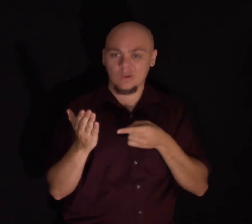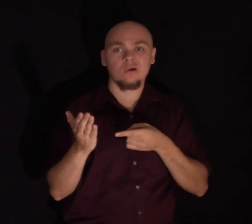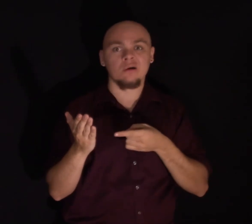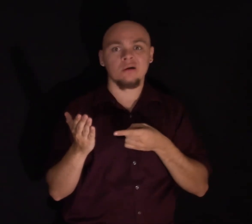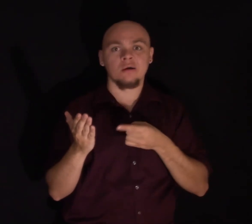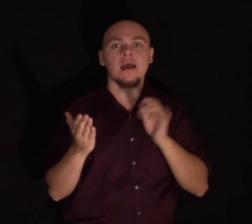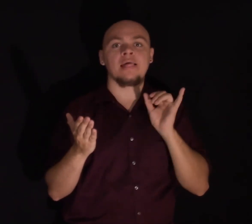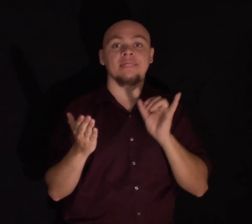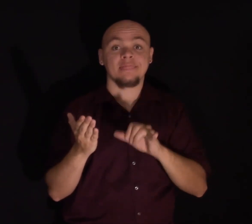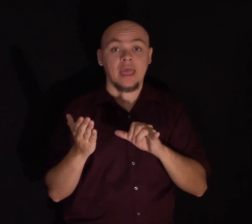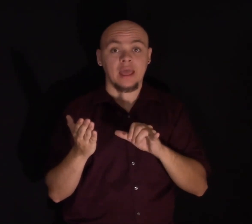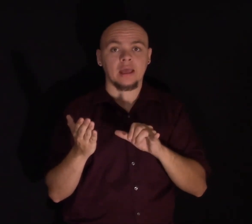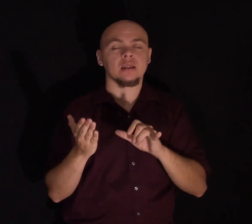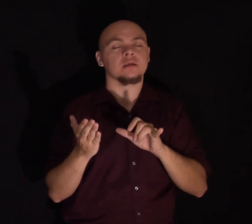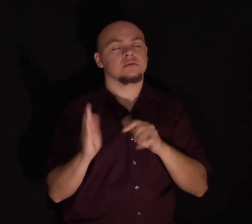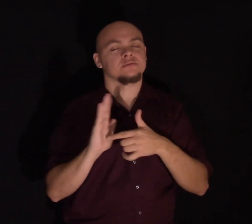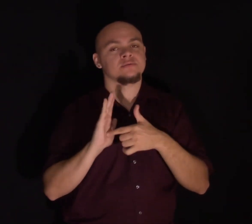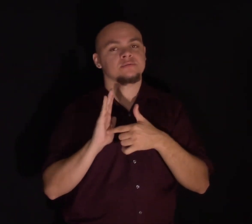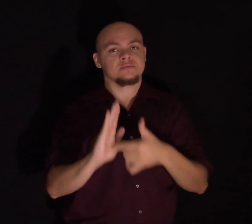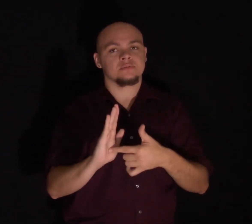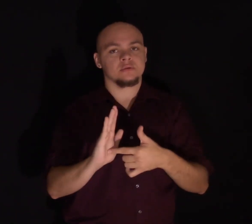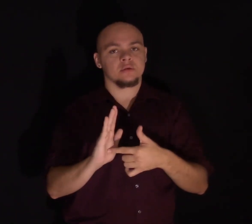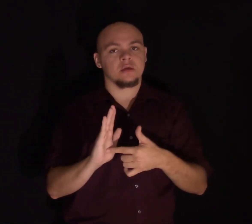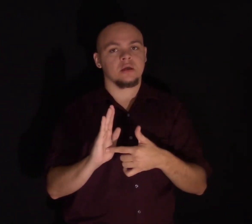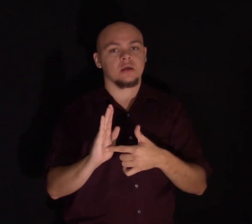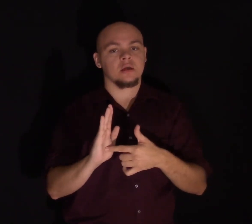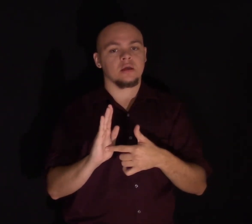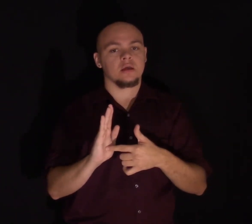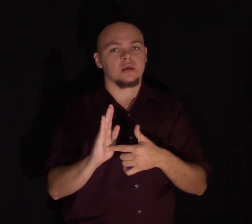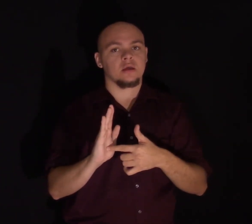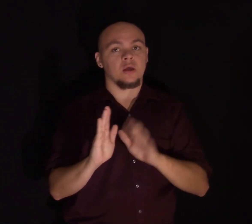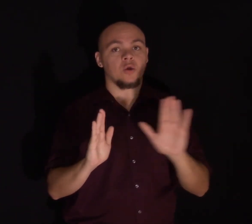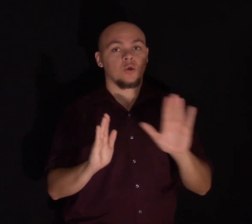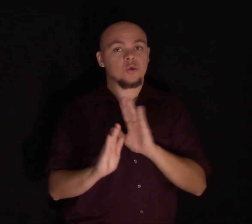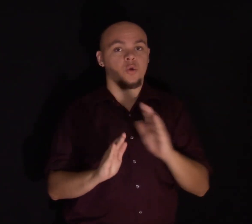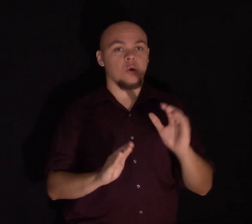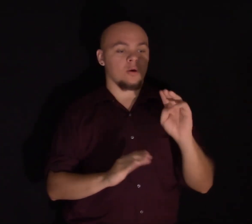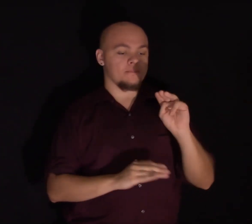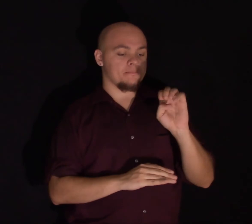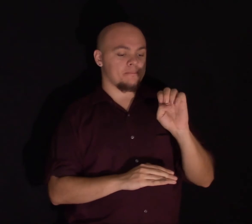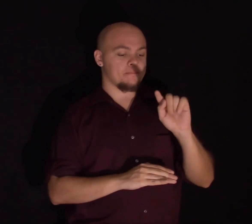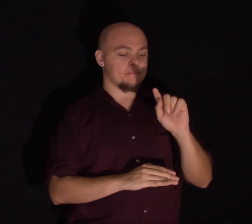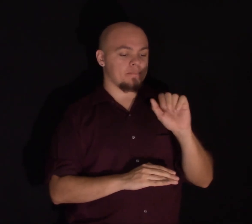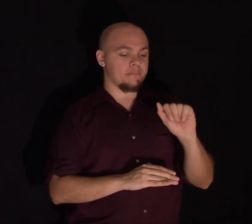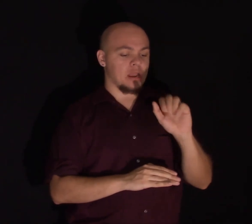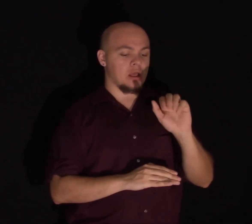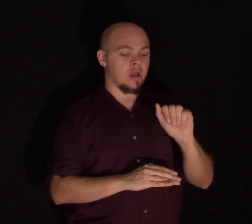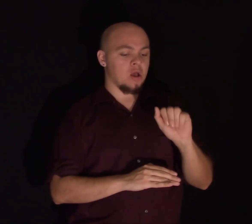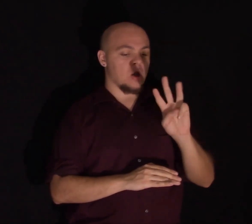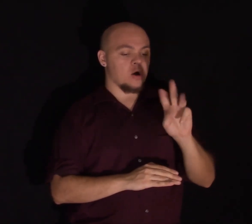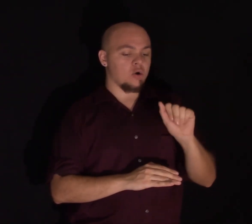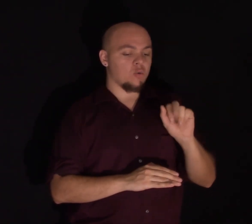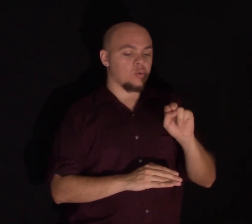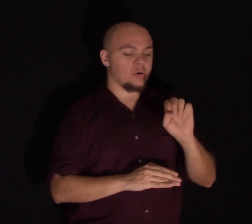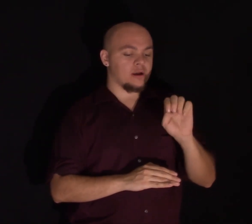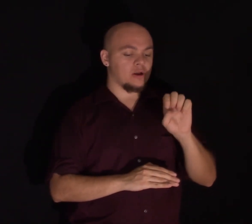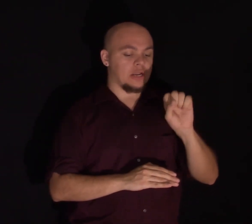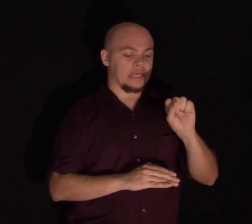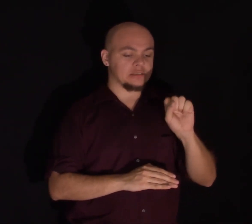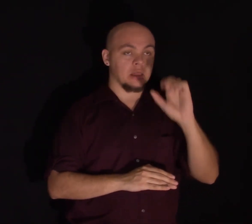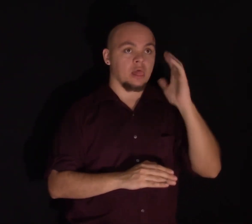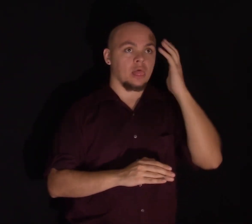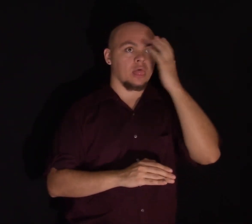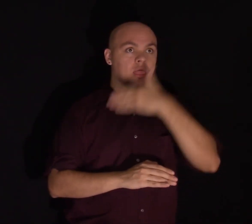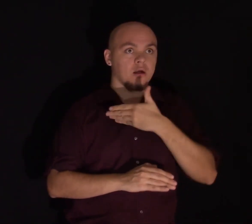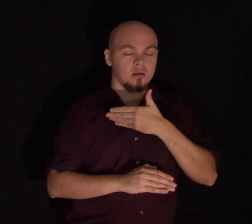That is an example of a lapse in meta-awareness. But the moment we recognize